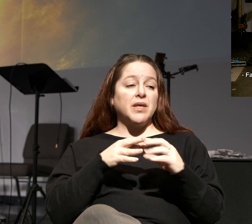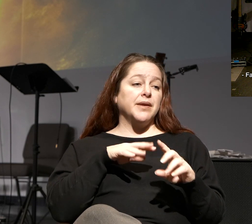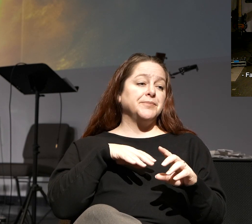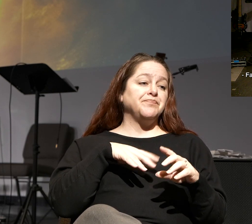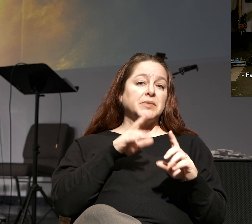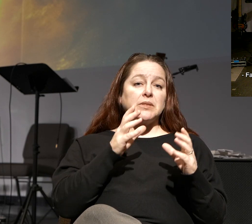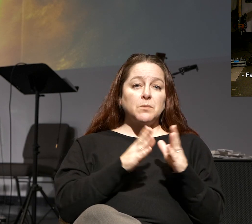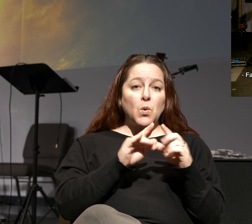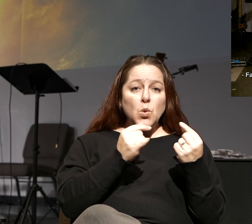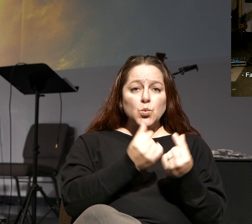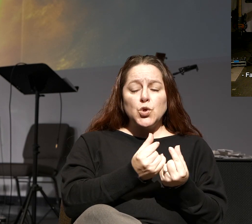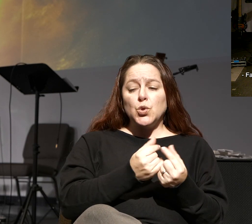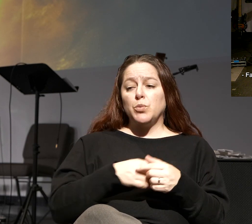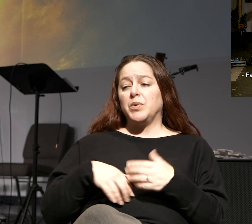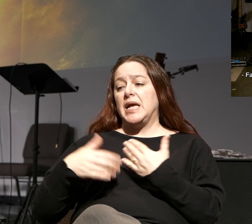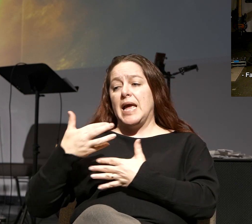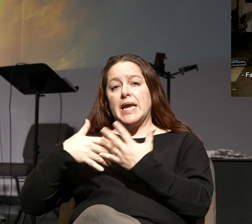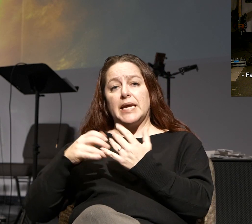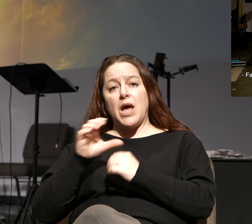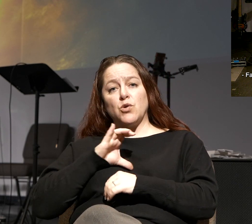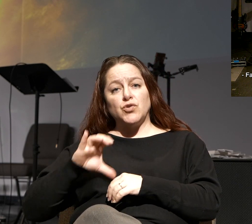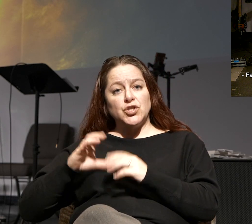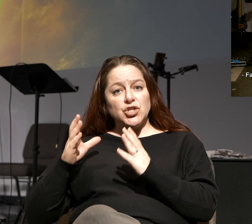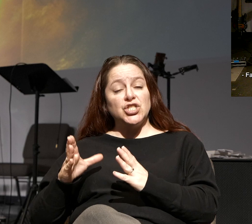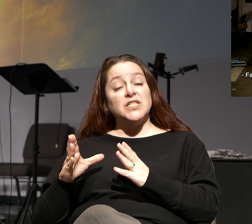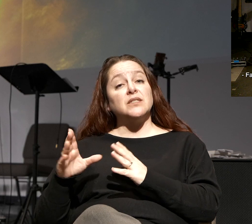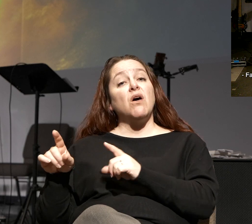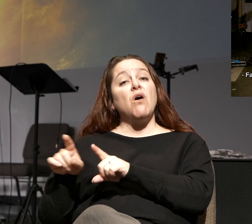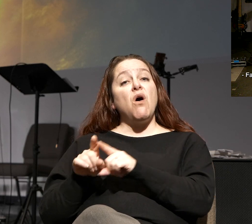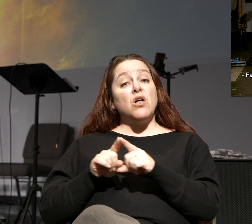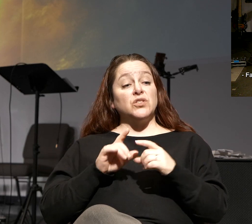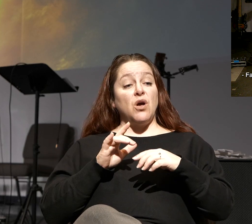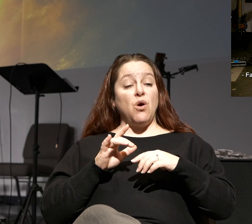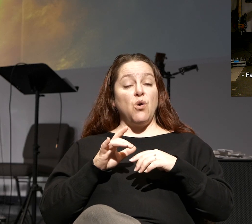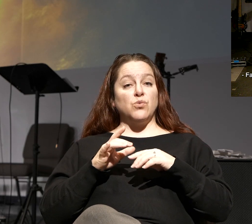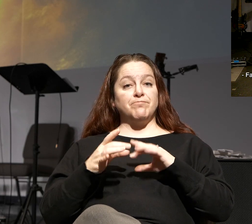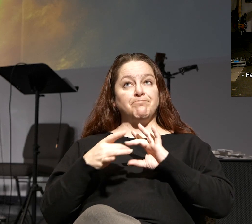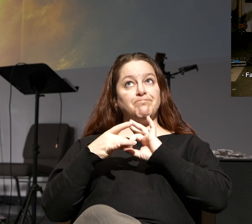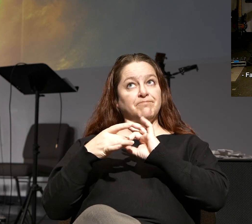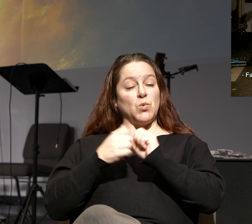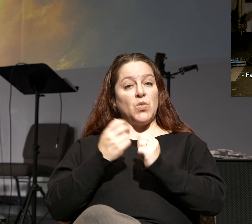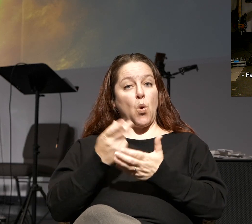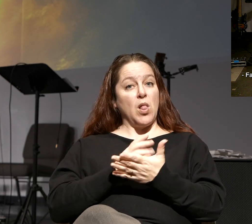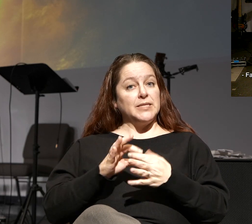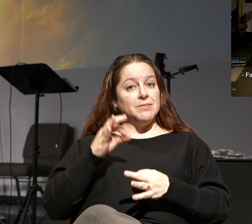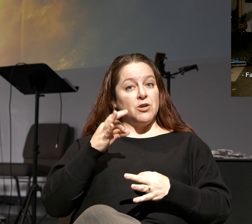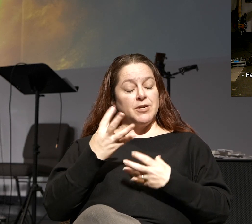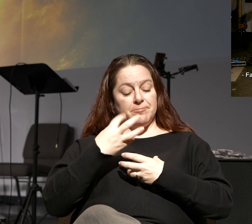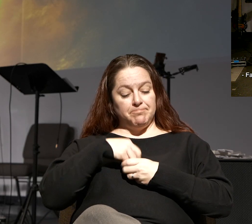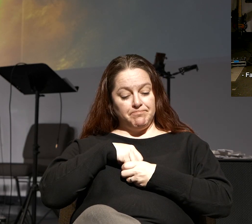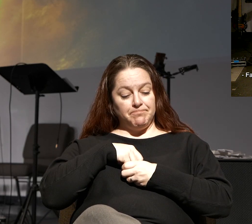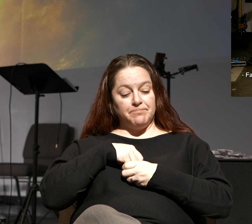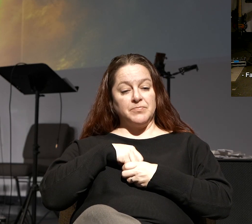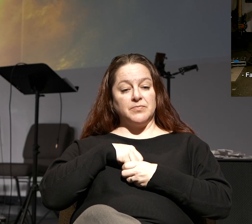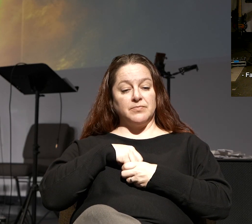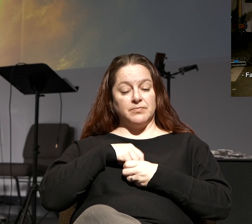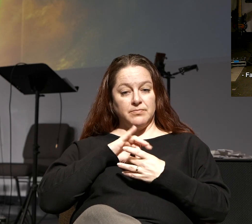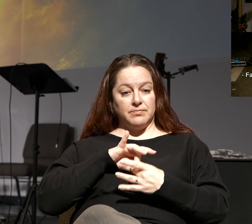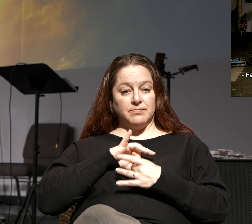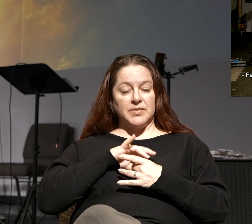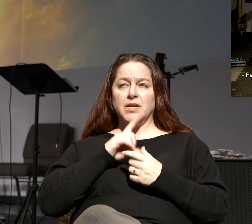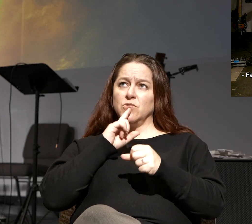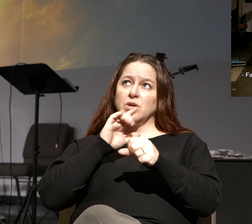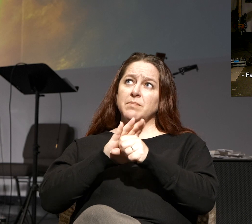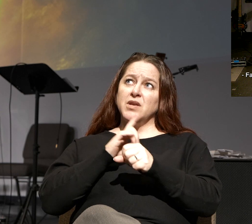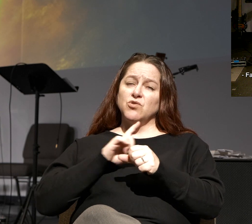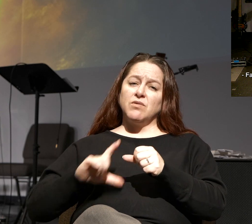into a small group, hanging out with other Christians, and then you've to be in touch with the Holy Spirit. You've got to have the Holy Spirit inside of you, and as you commit your